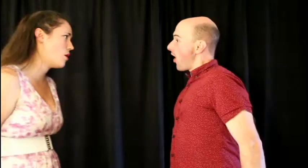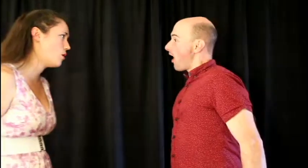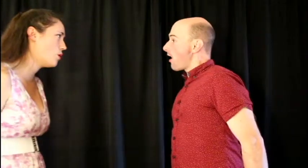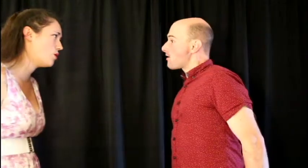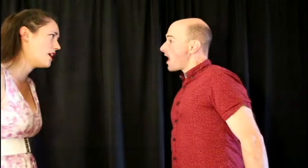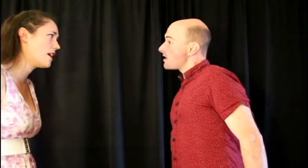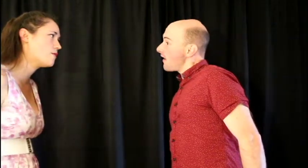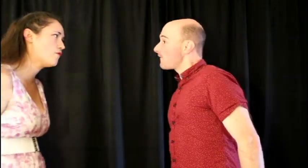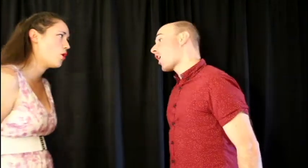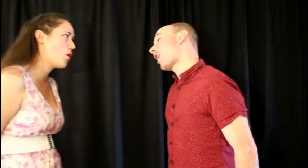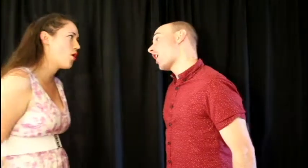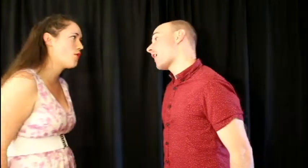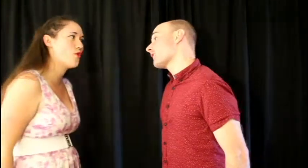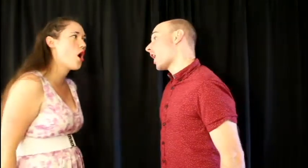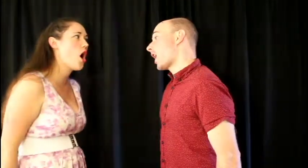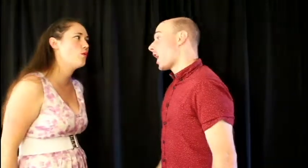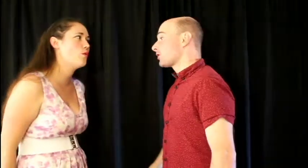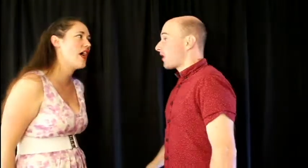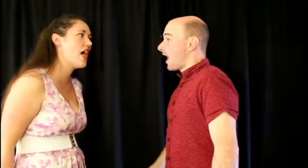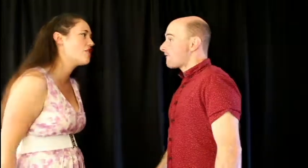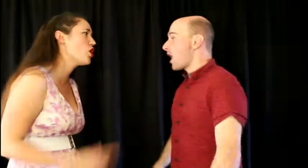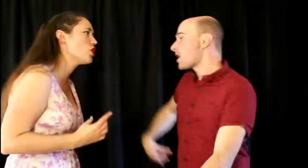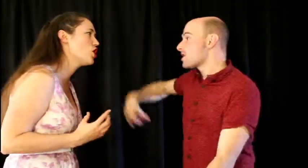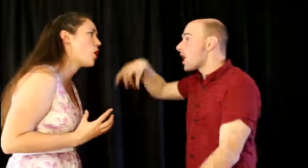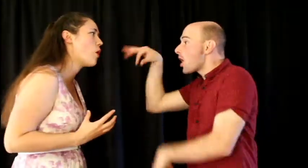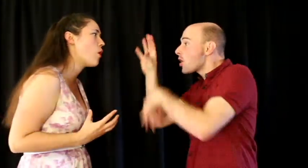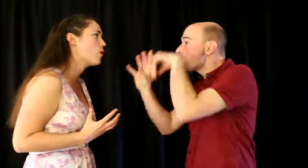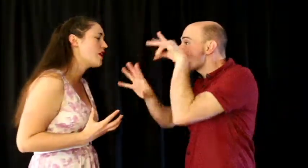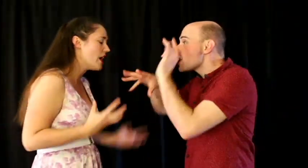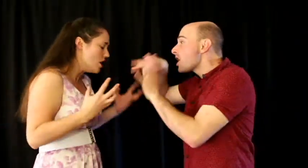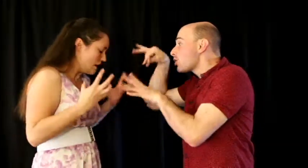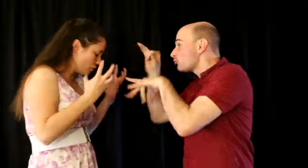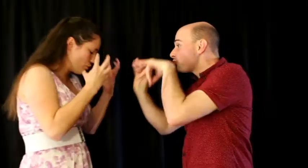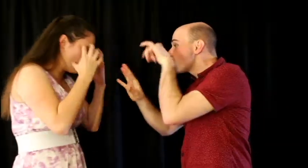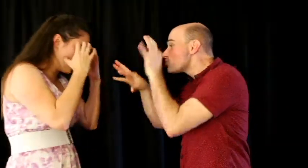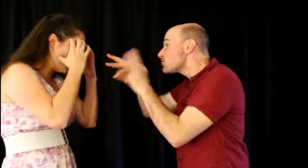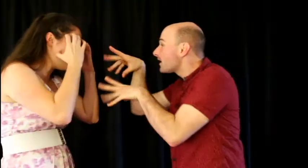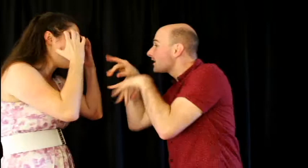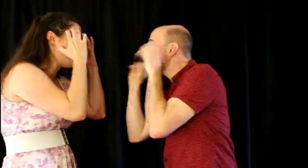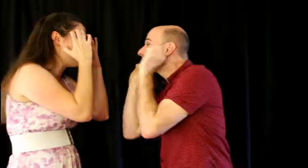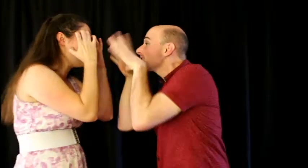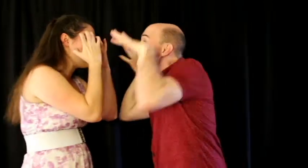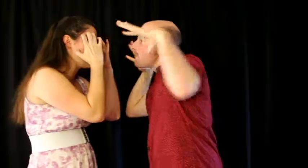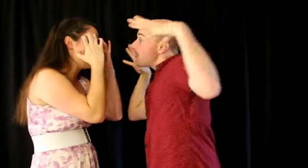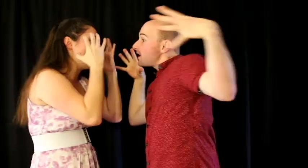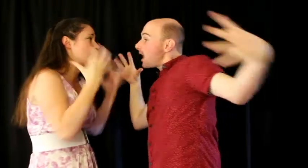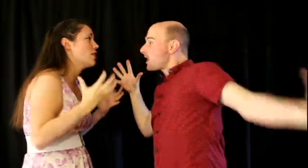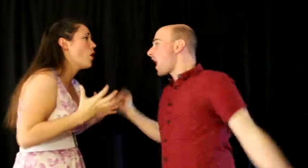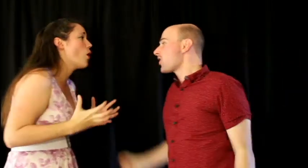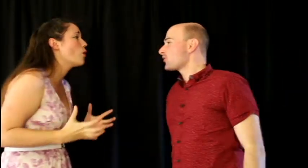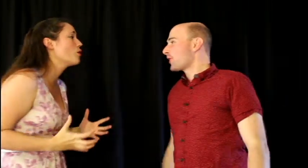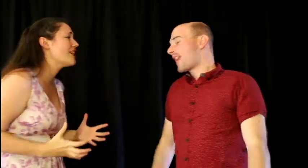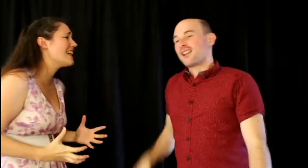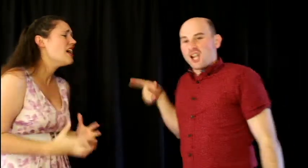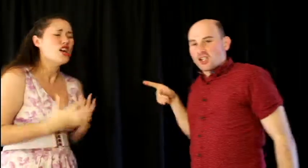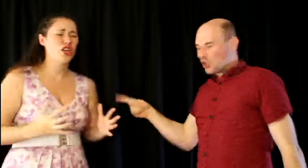loathing for forever. We're loathing, truly, deeply loathing